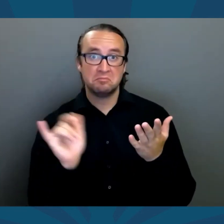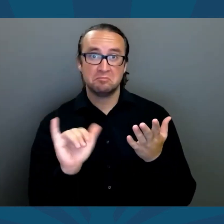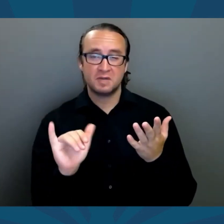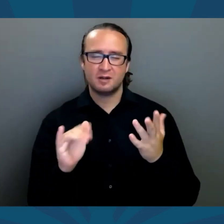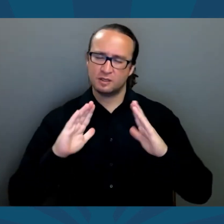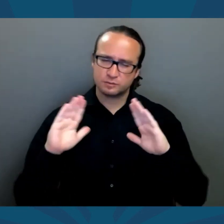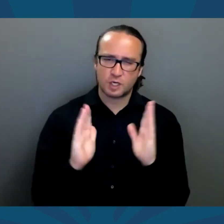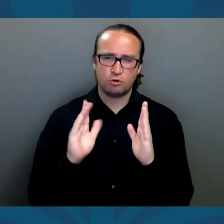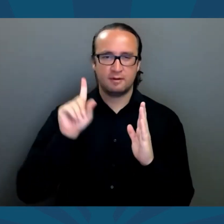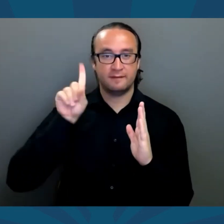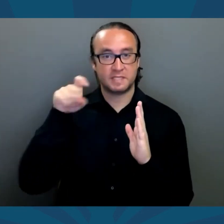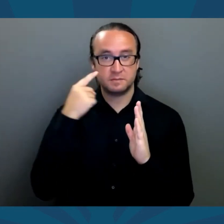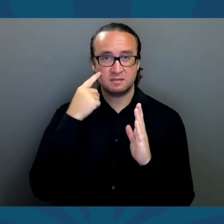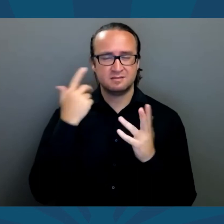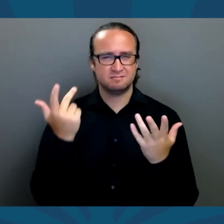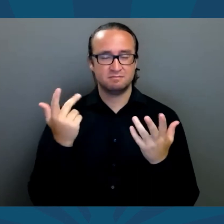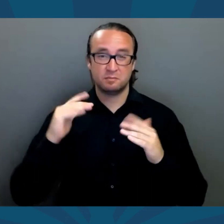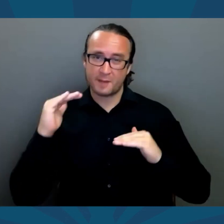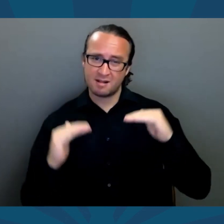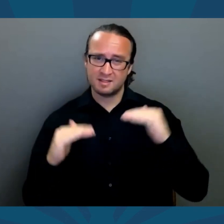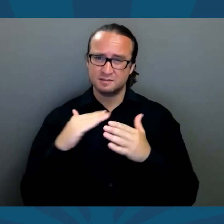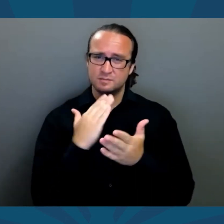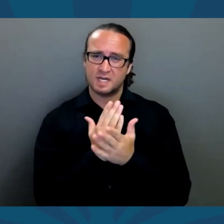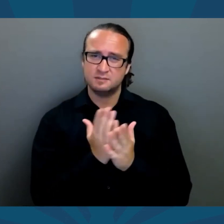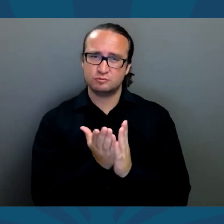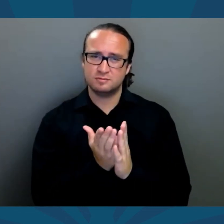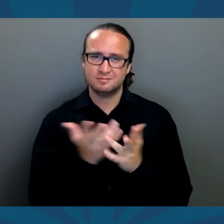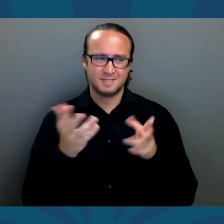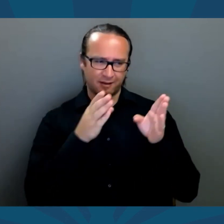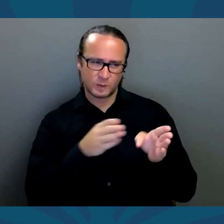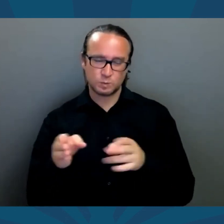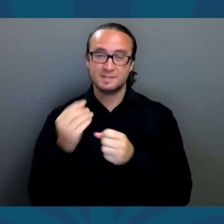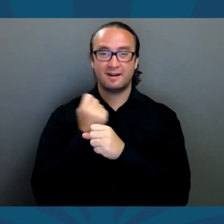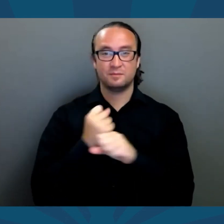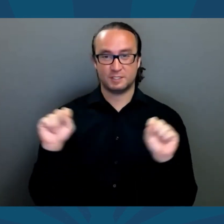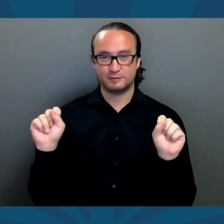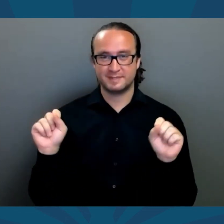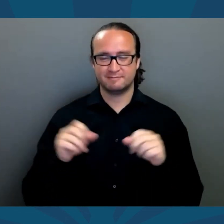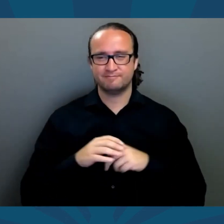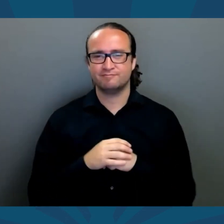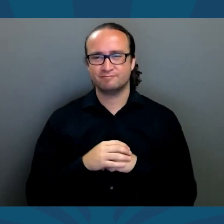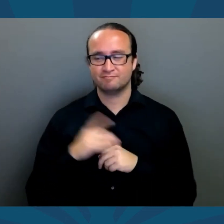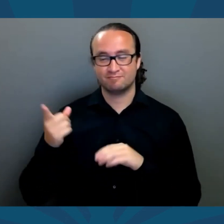small government, balanced budgets and individual liberty.